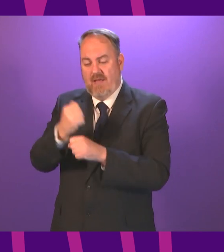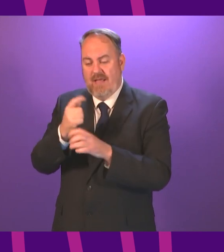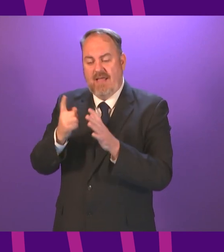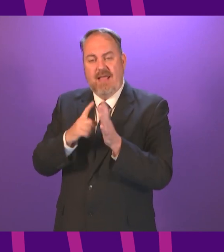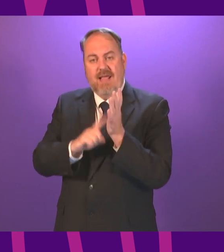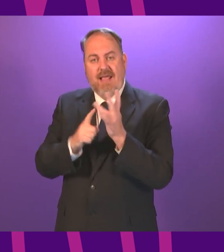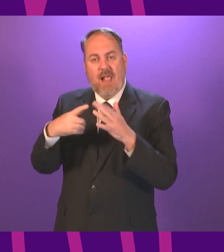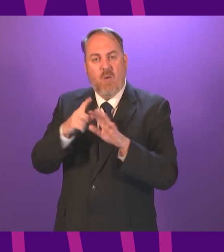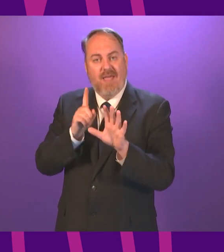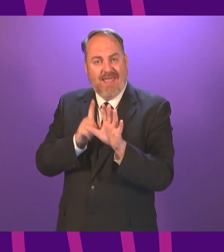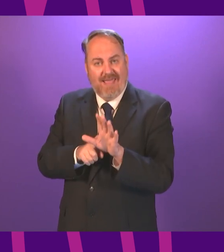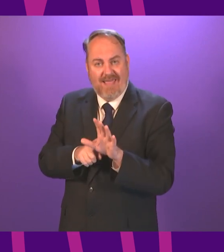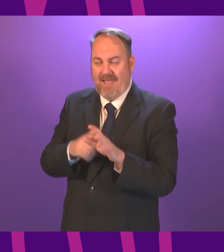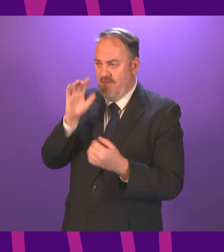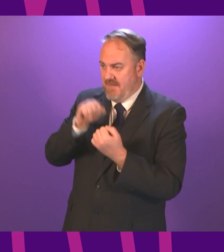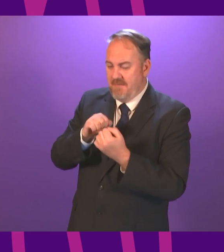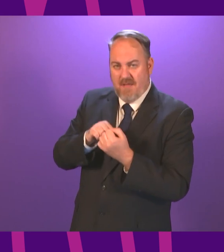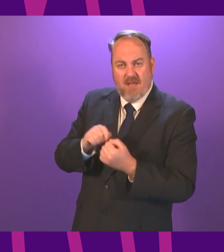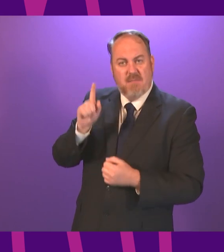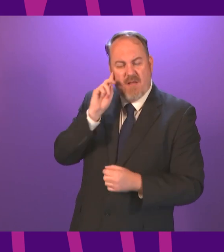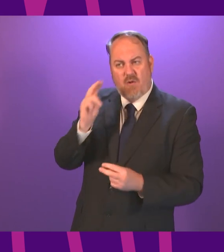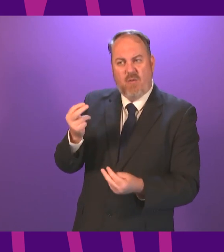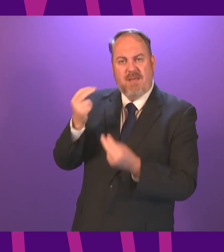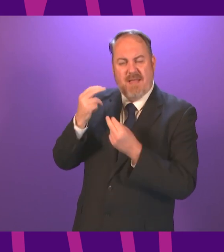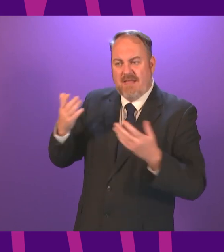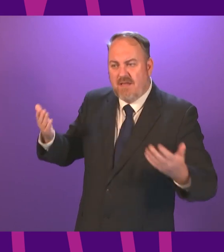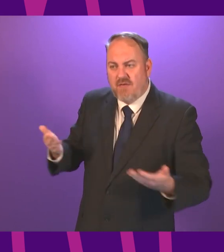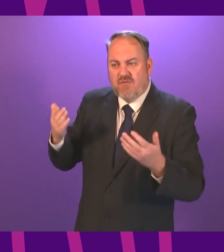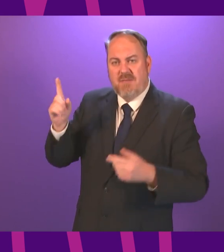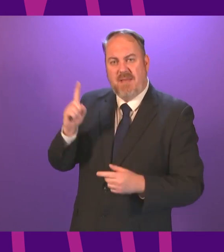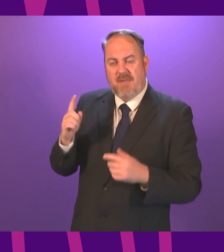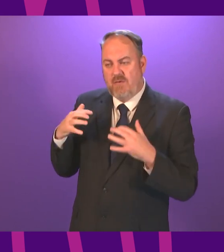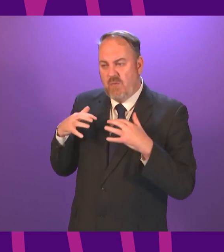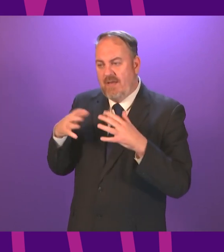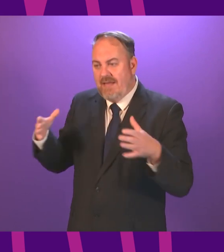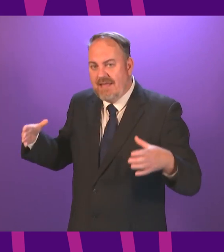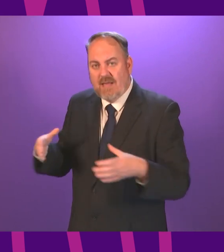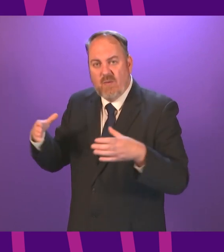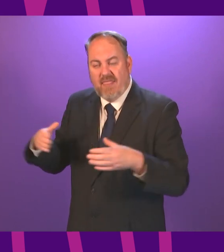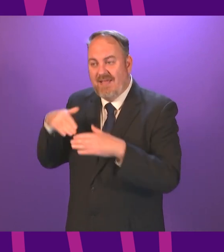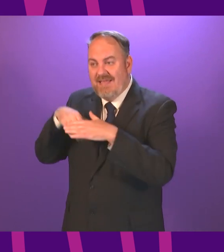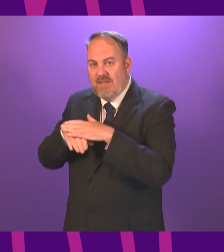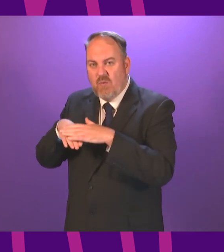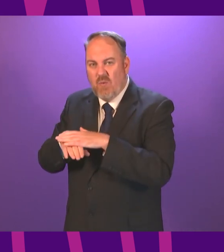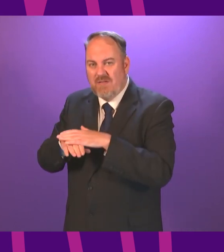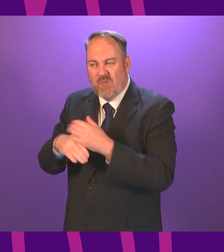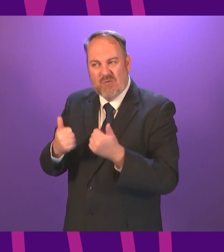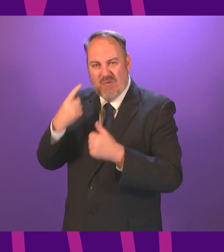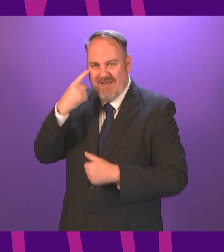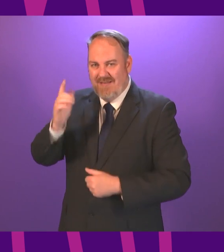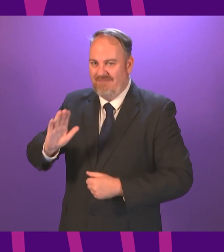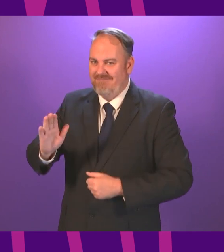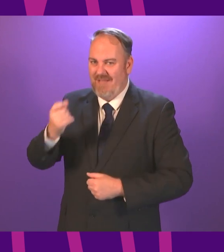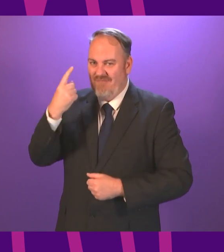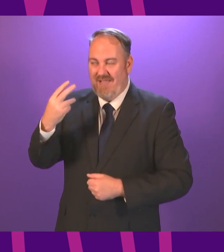when I had a few days break but looking back on it encouraging people to gather indoors may not have been the best idea however I